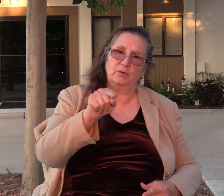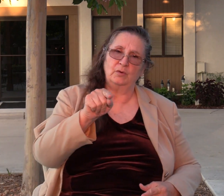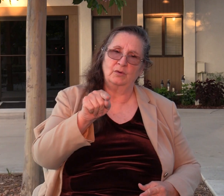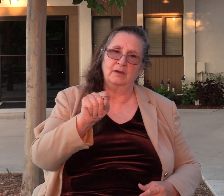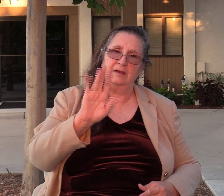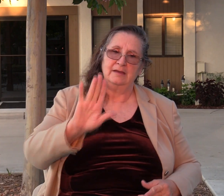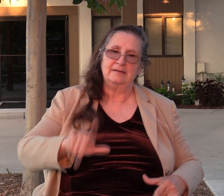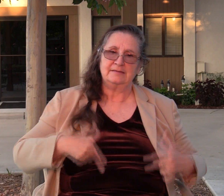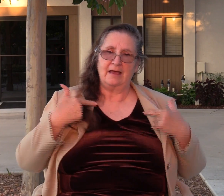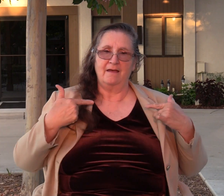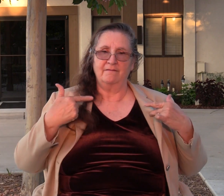for many.